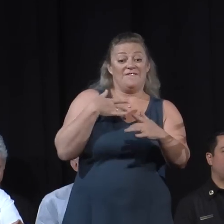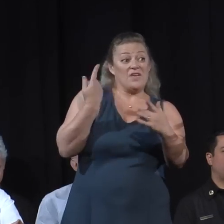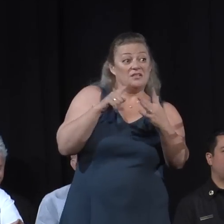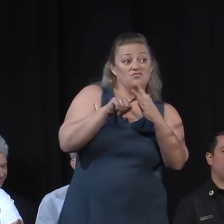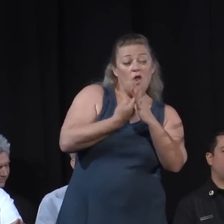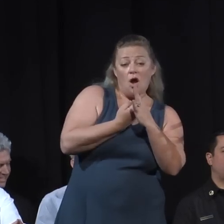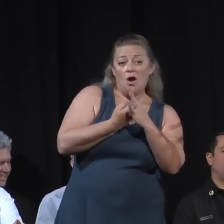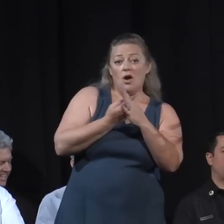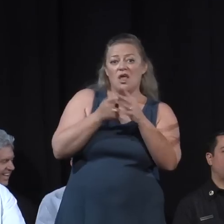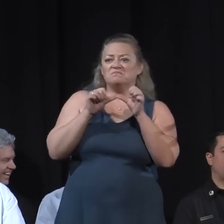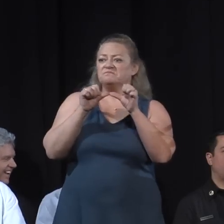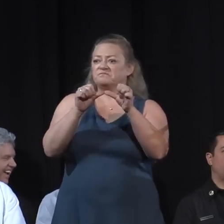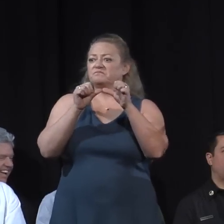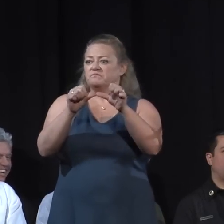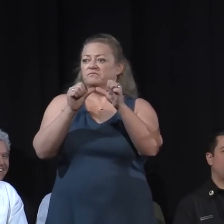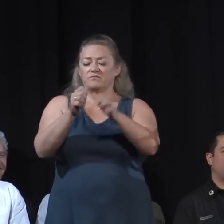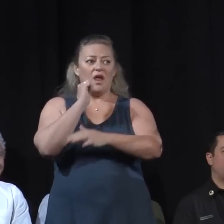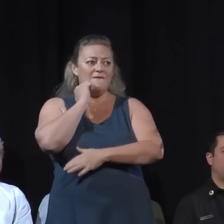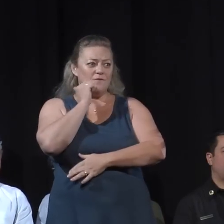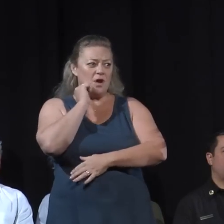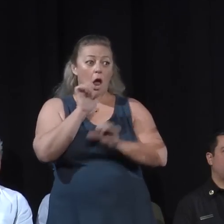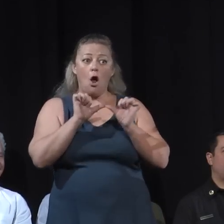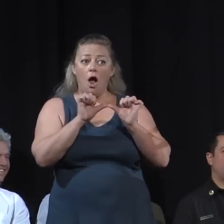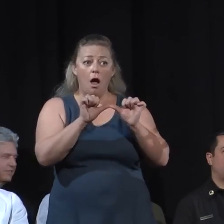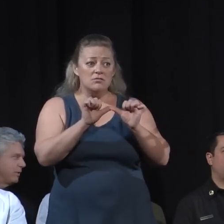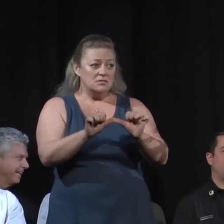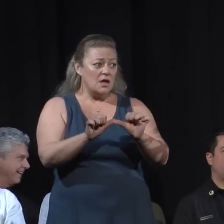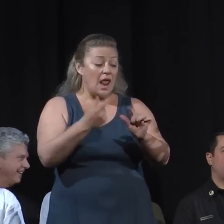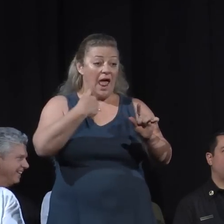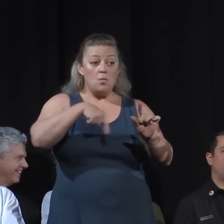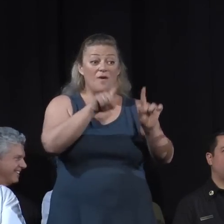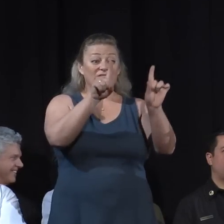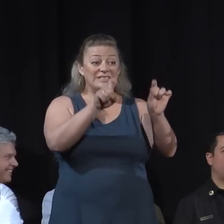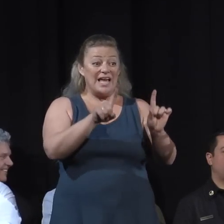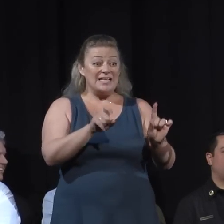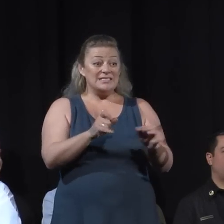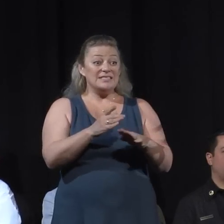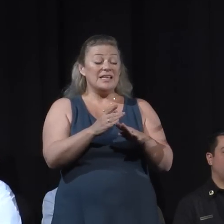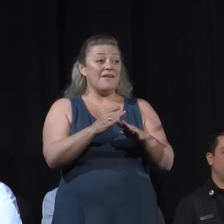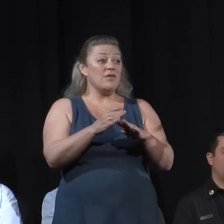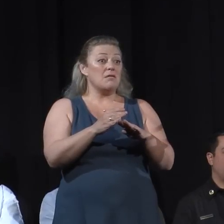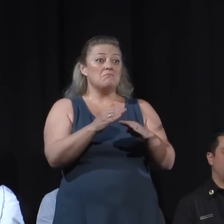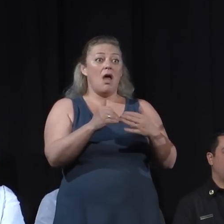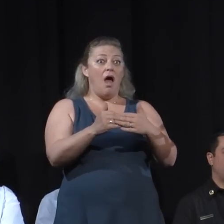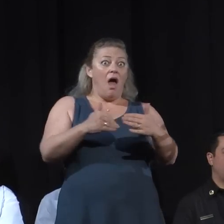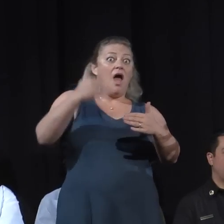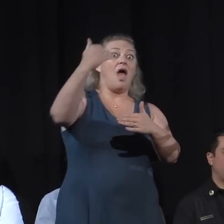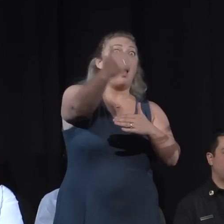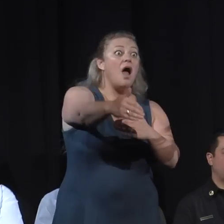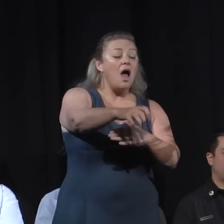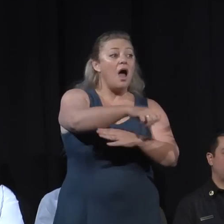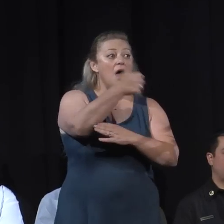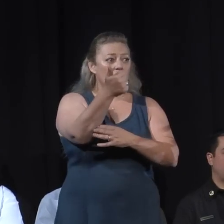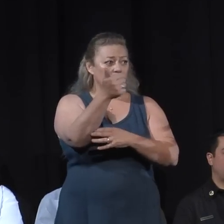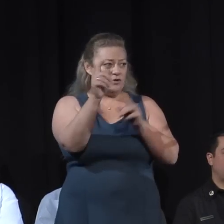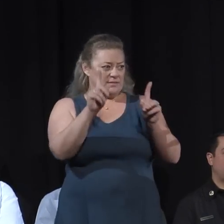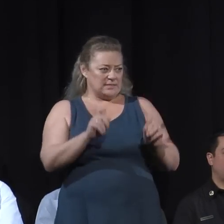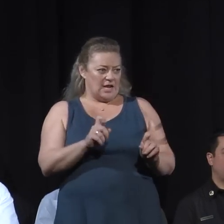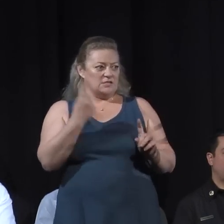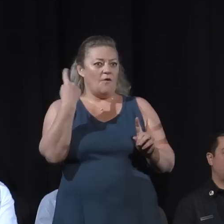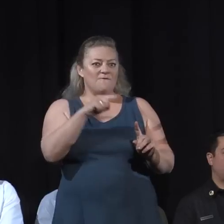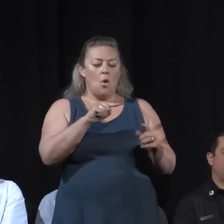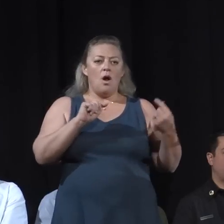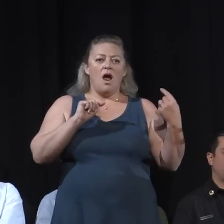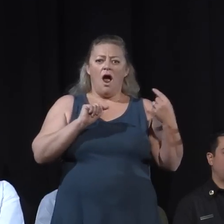to test the water as we do on a constant basis, and we have conducted additional tests for harmful contaminants. At no